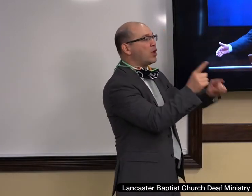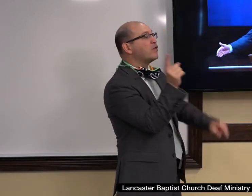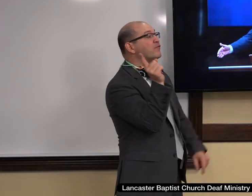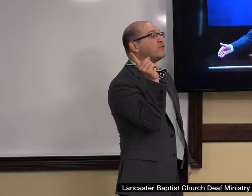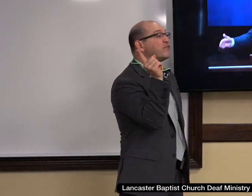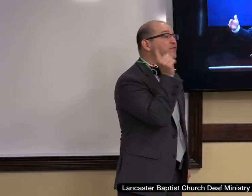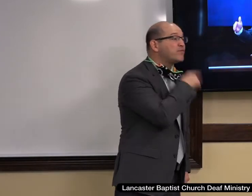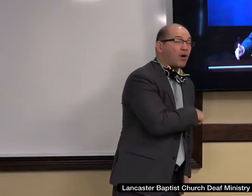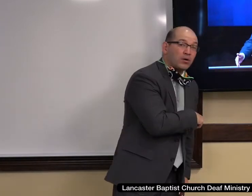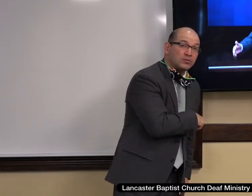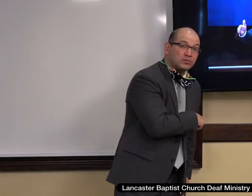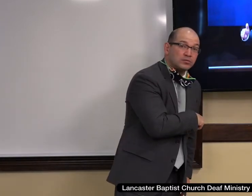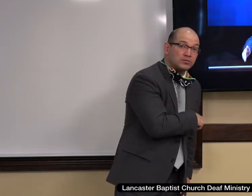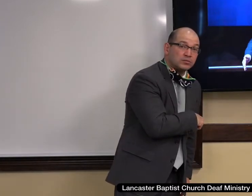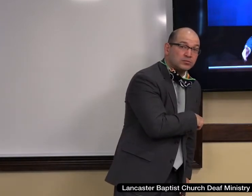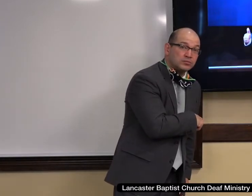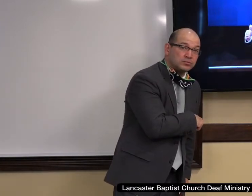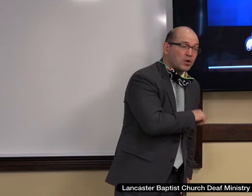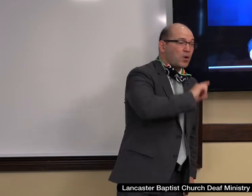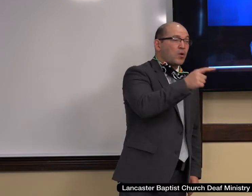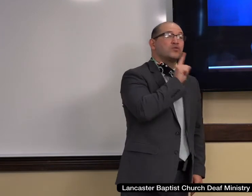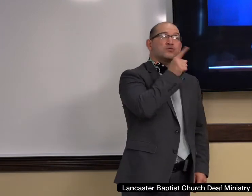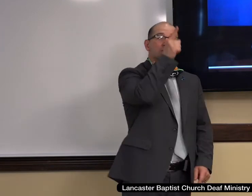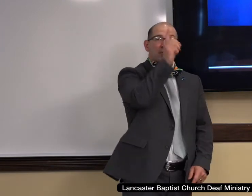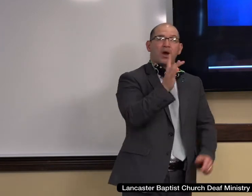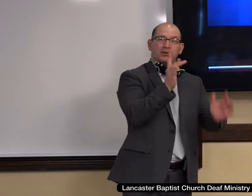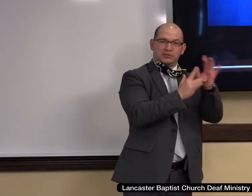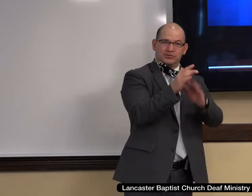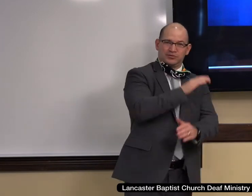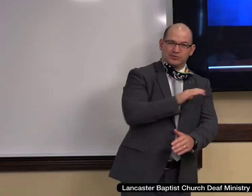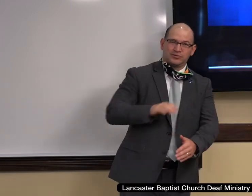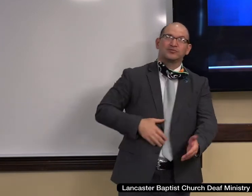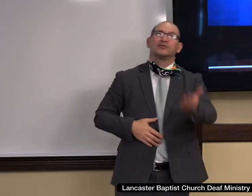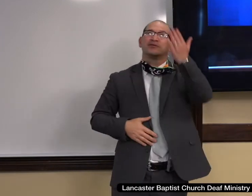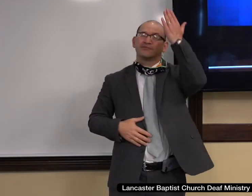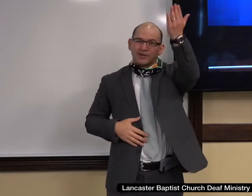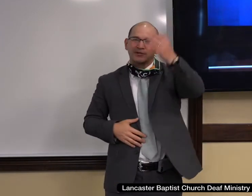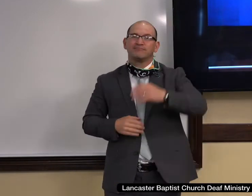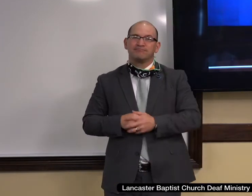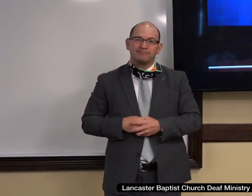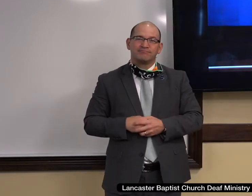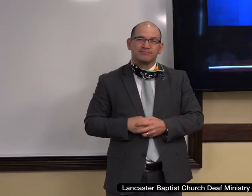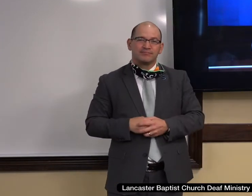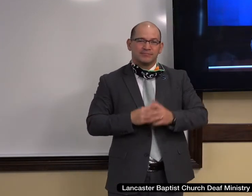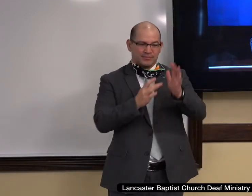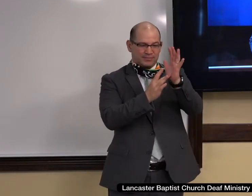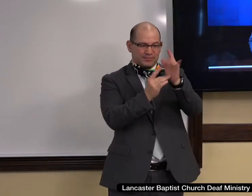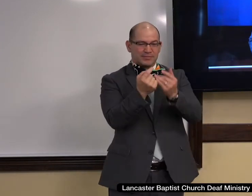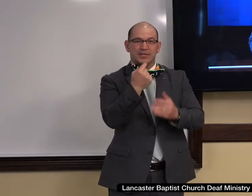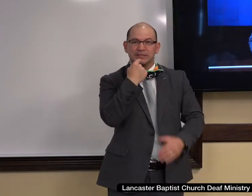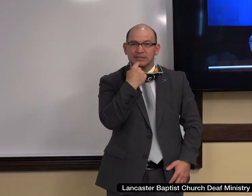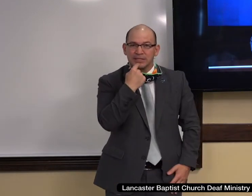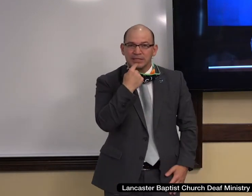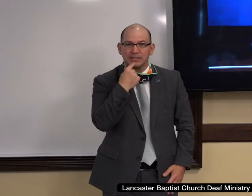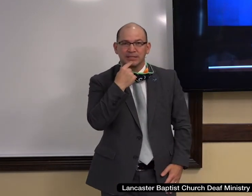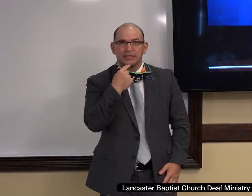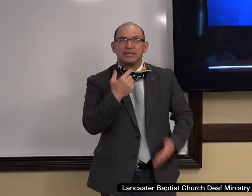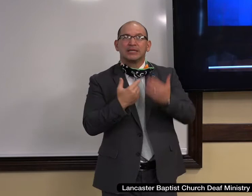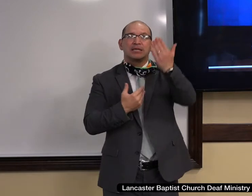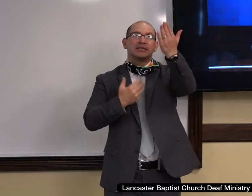if they reject the cornerstone. 1 Peter 2, 7. Unto you, therefore, which believe he is precious, but unto